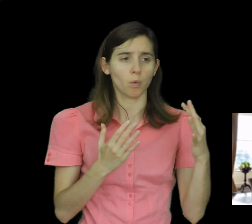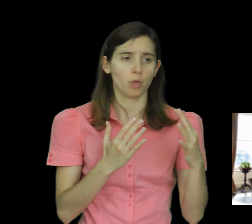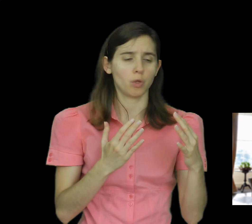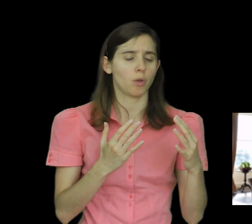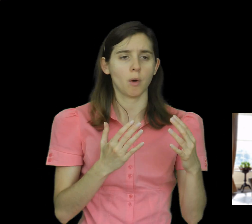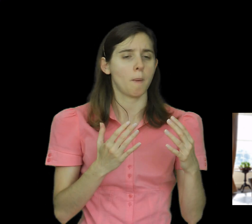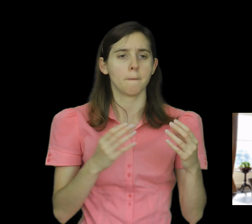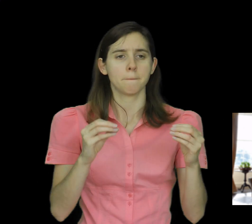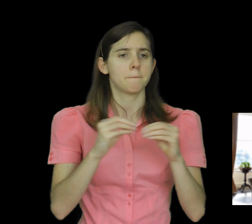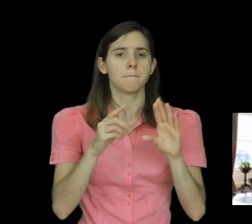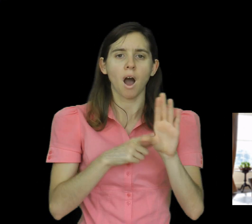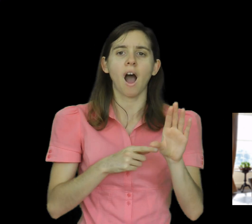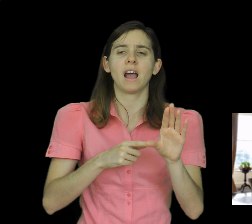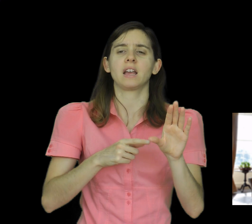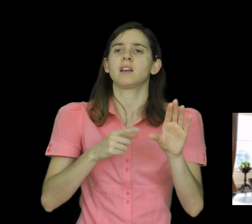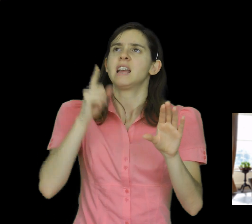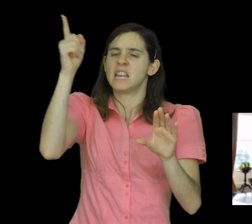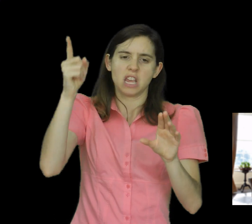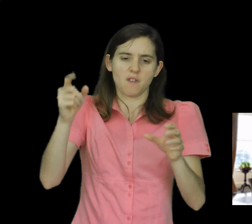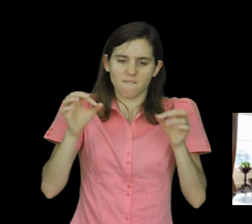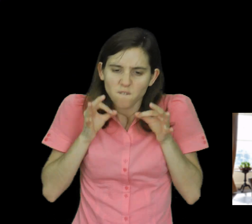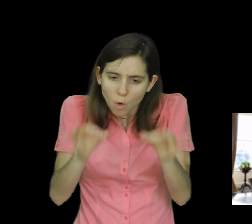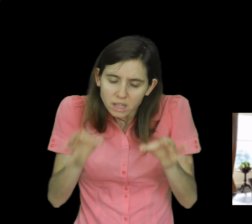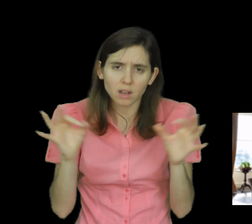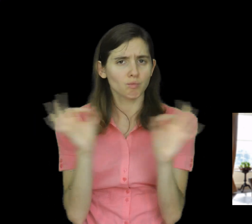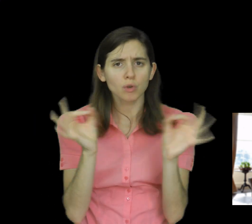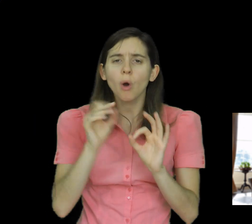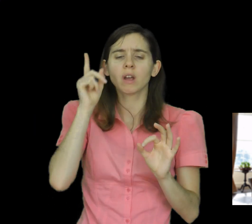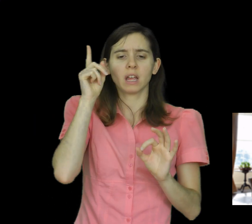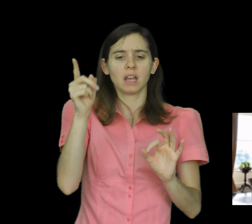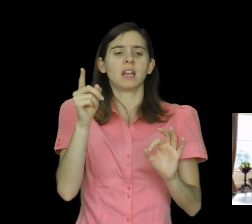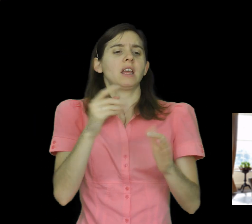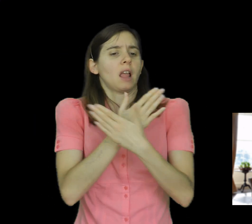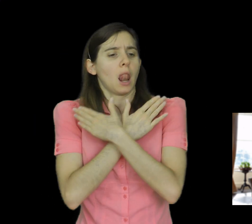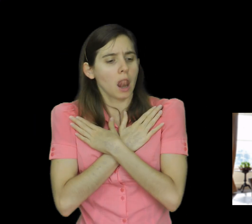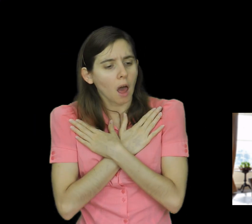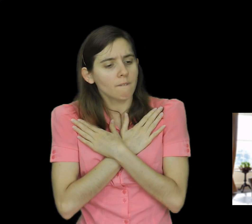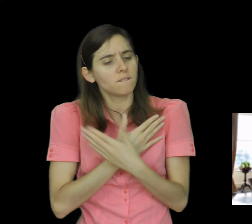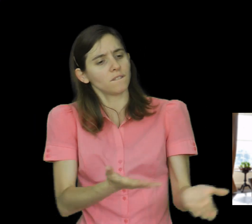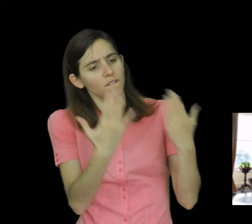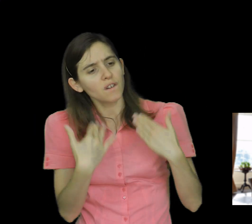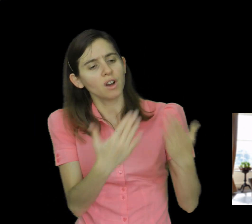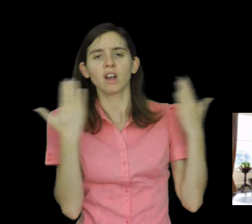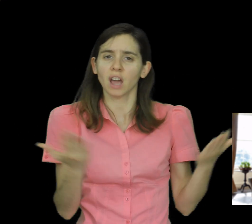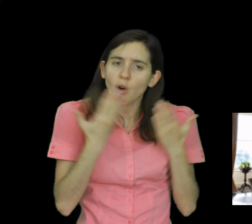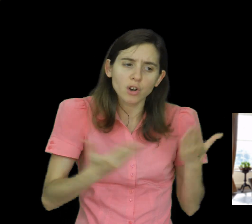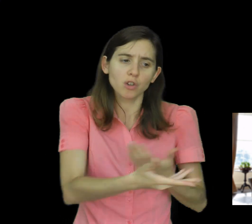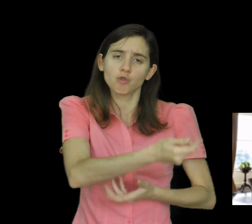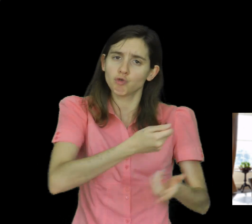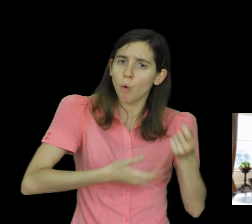power or force, but by the drawing, transforming power of God's love. 5. is the only way God